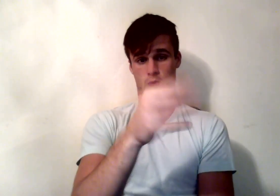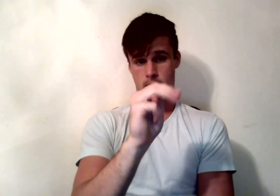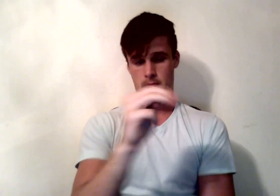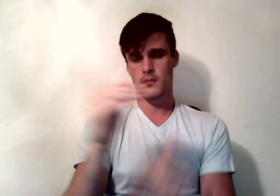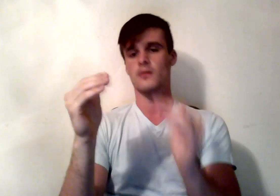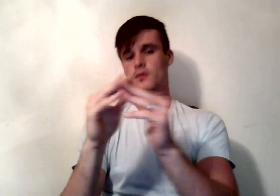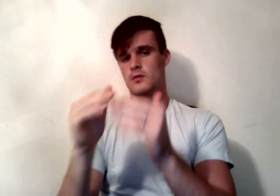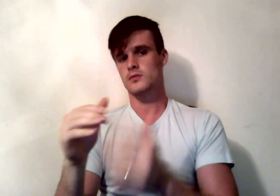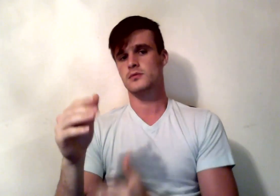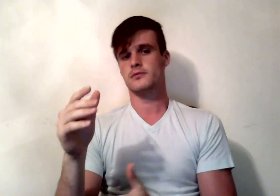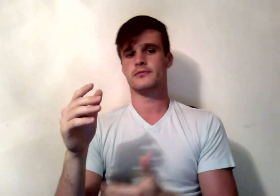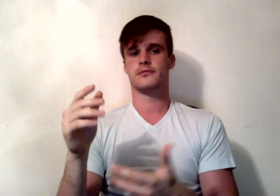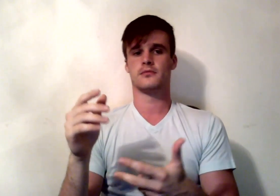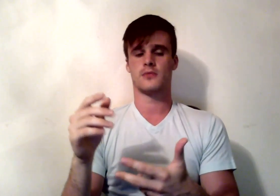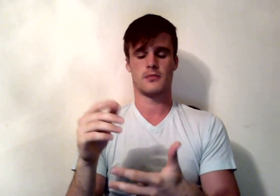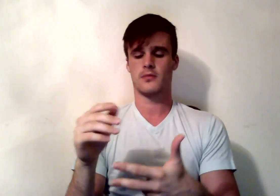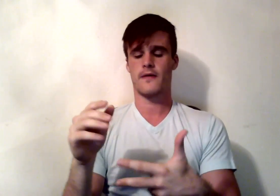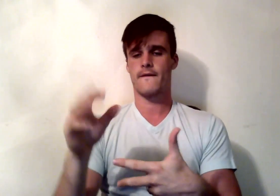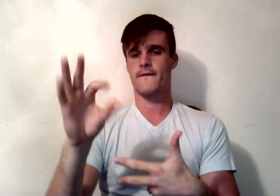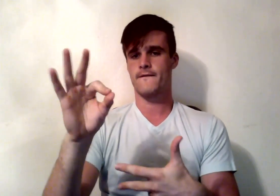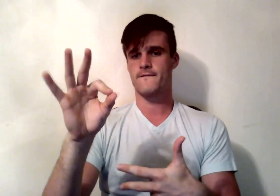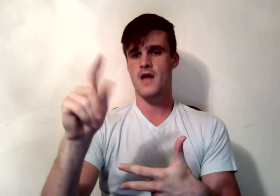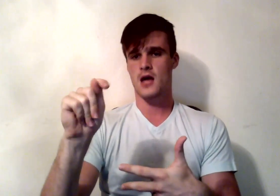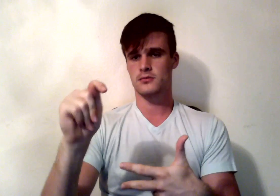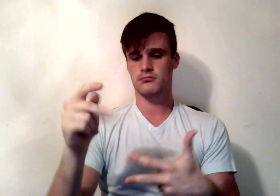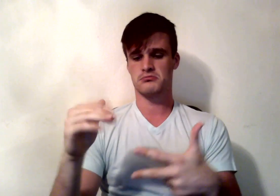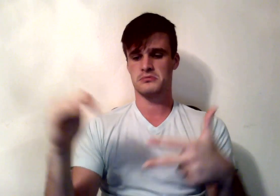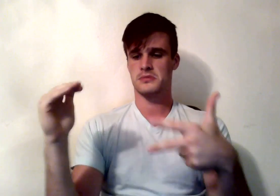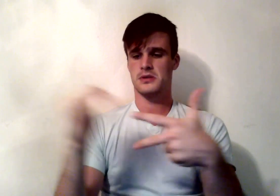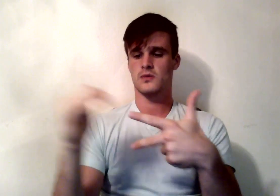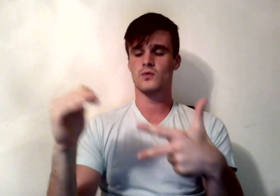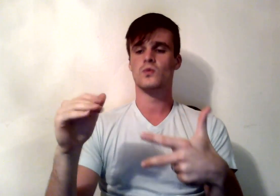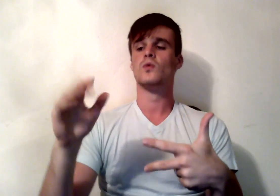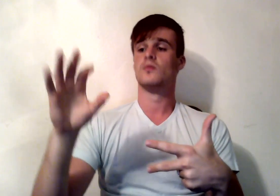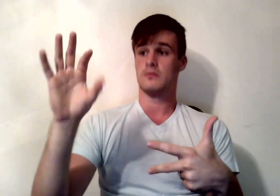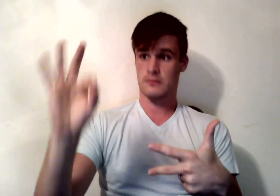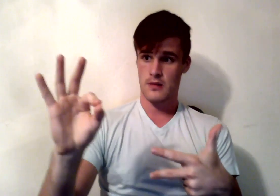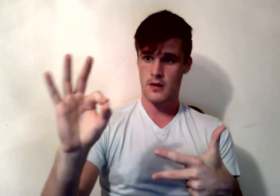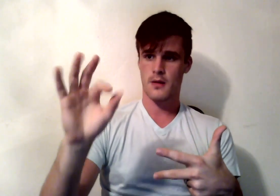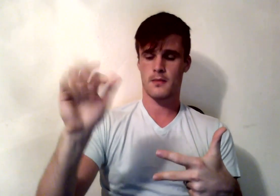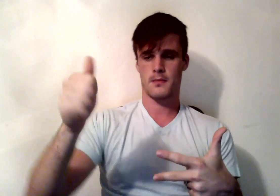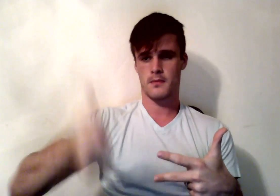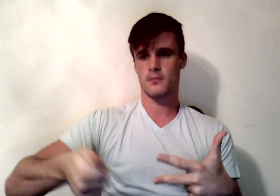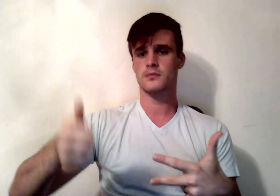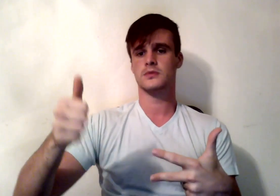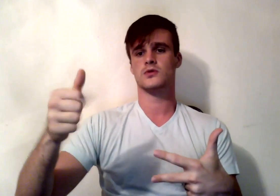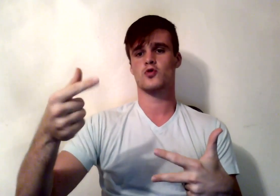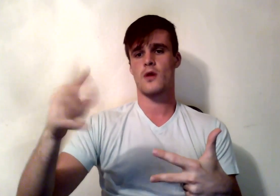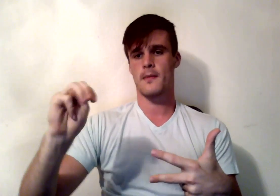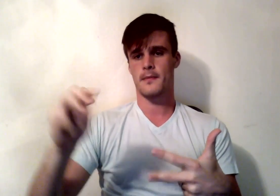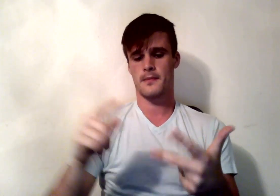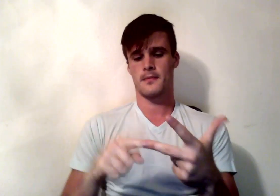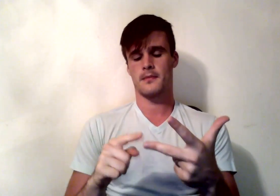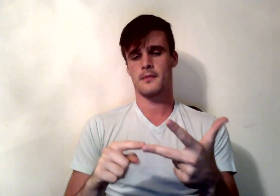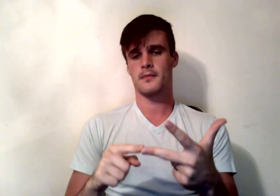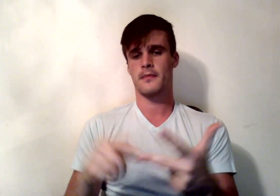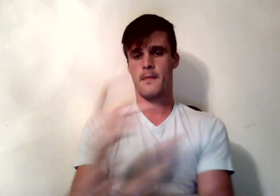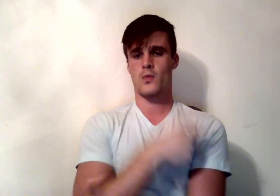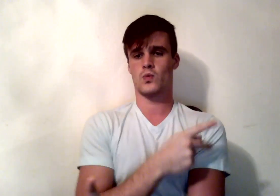last choice for energy. Alcohol provides 7 calories per gram. So, it's a source of energy, but it